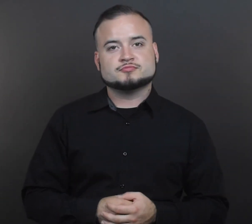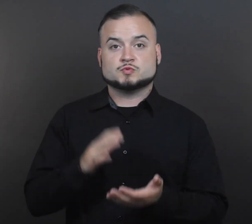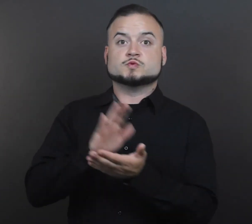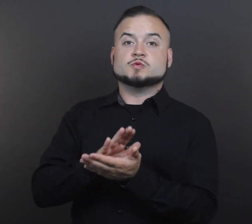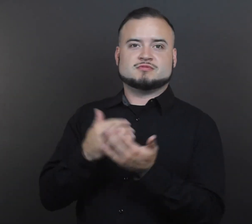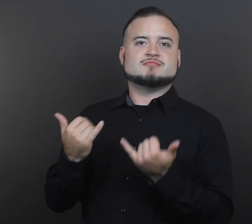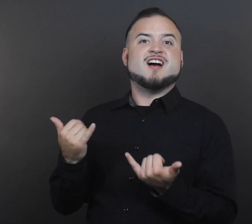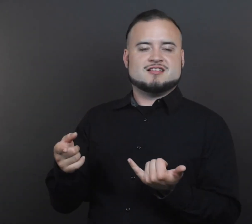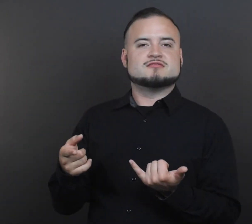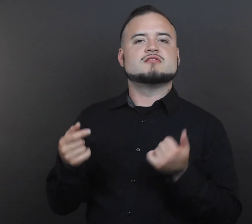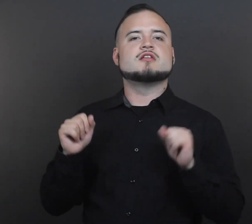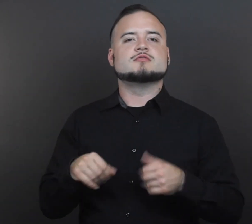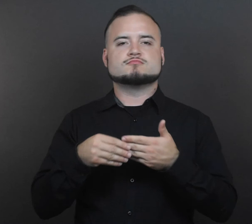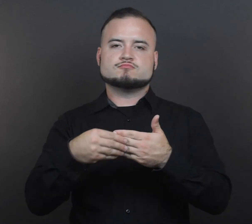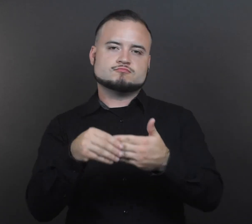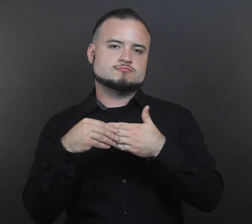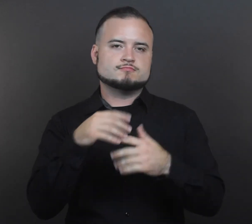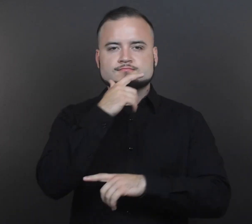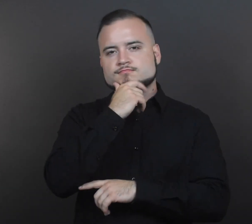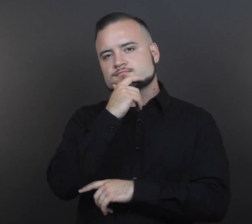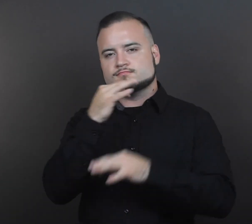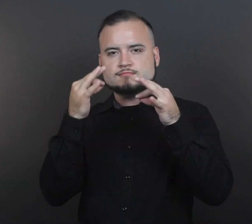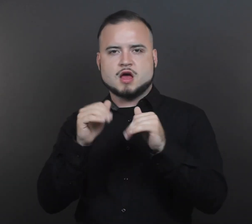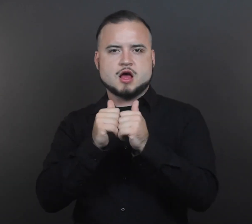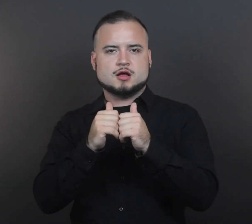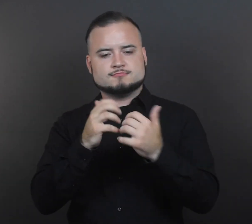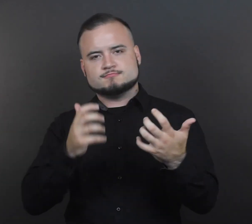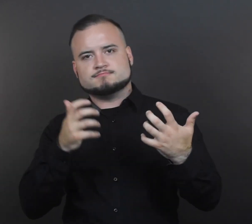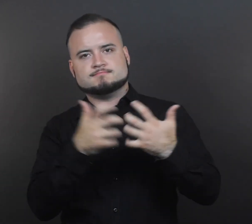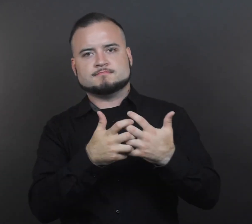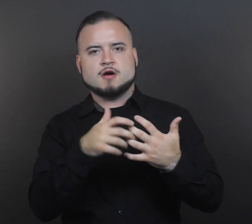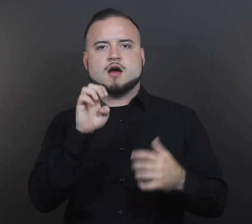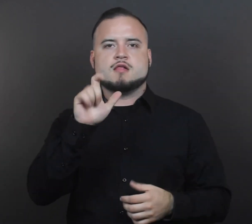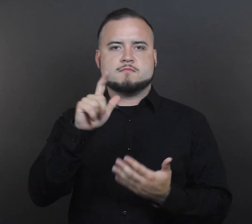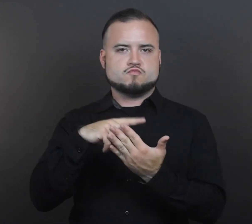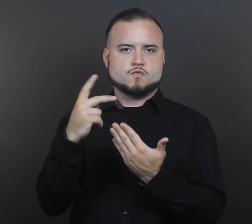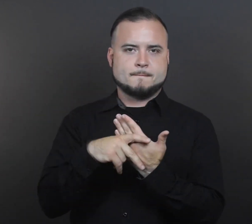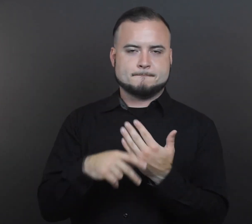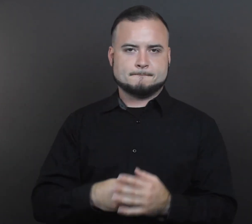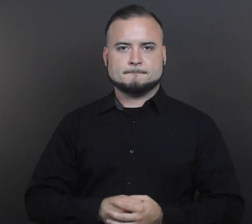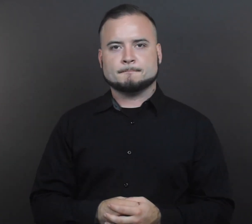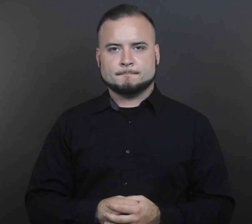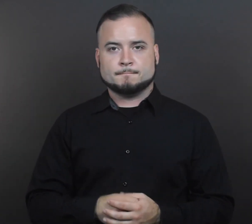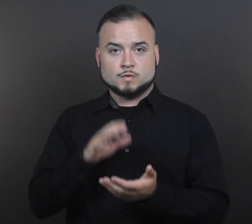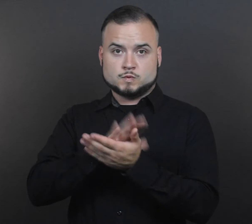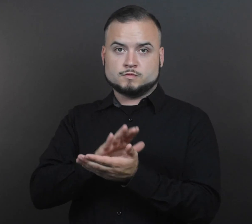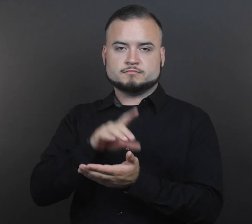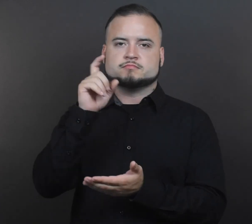The school then has some flexibility in deciding how to provide EL programming. The school will